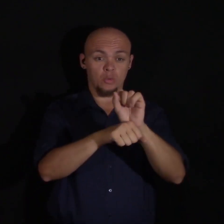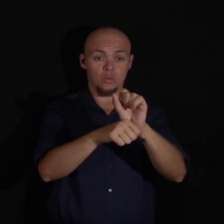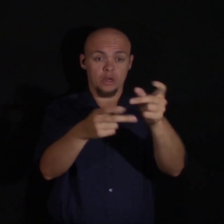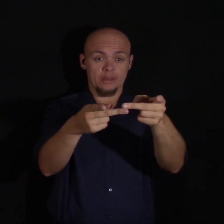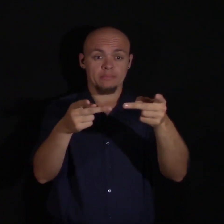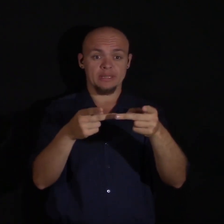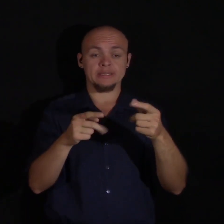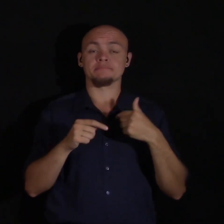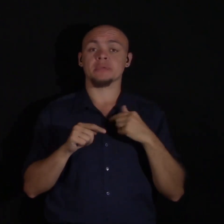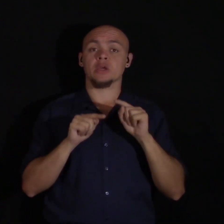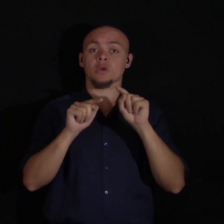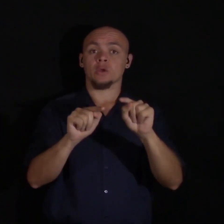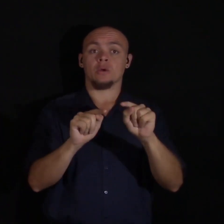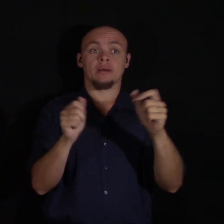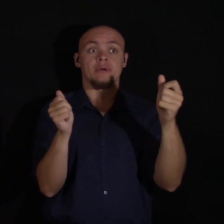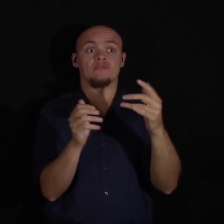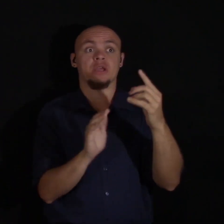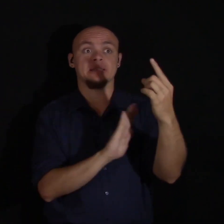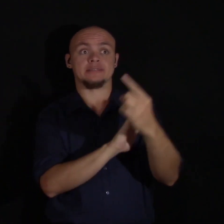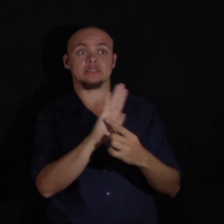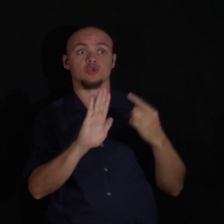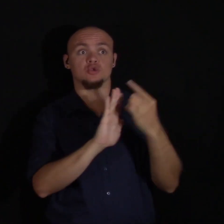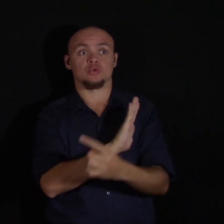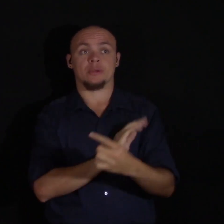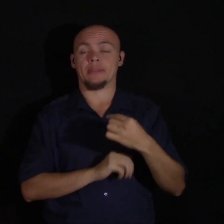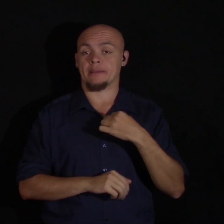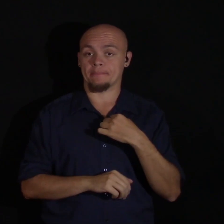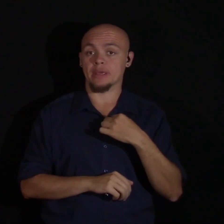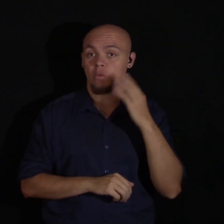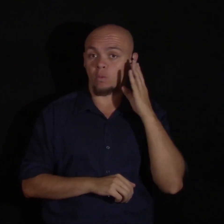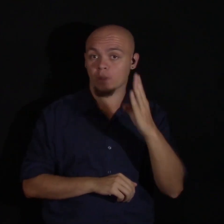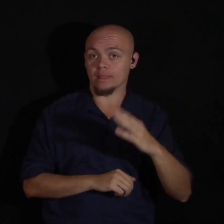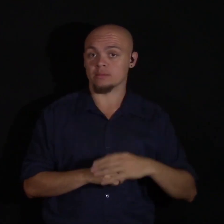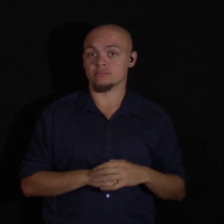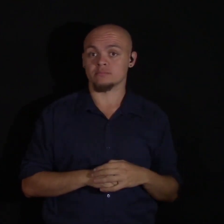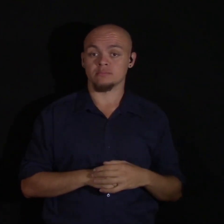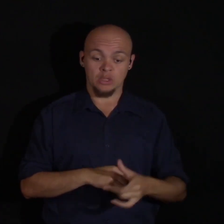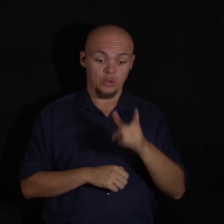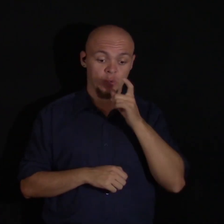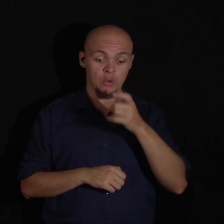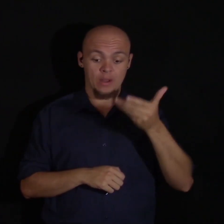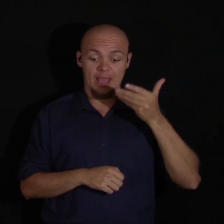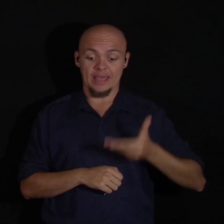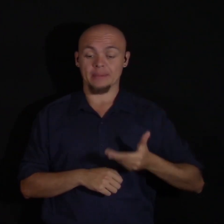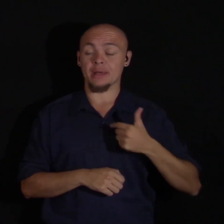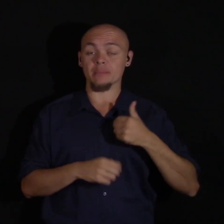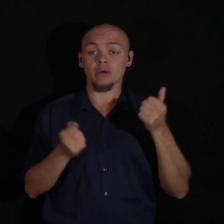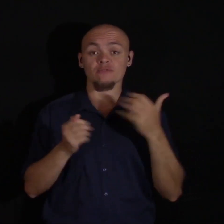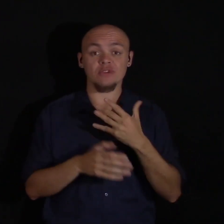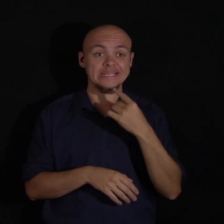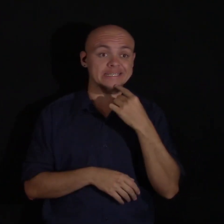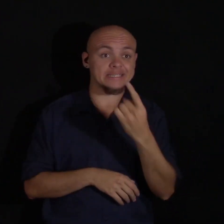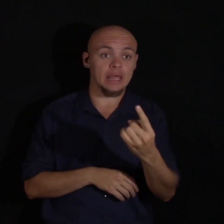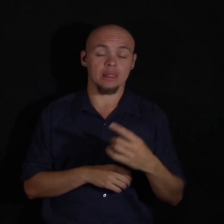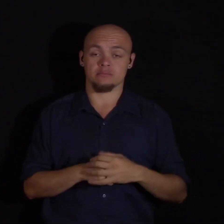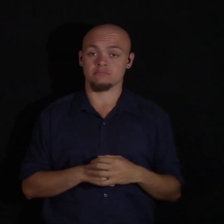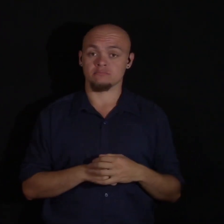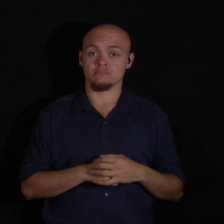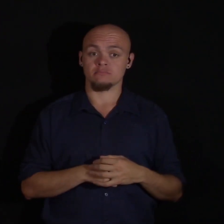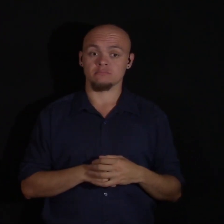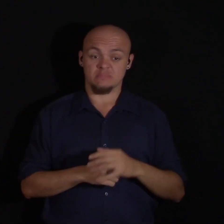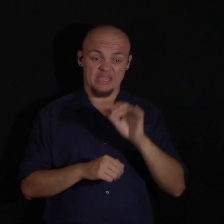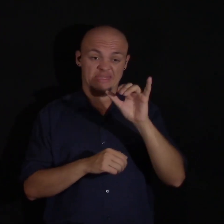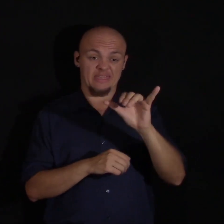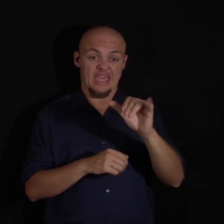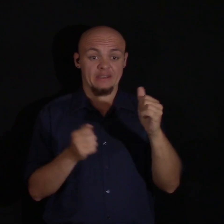being discriminated. I am afraid of telling people who I am. I'm getting better at it,